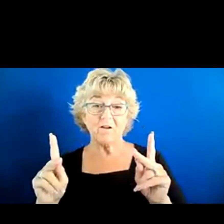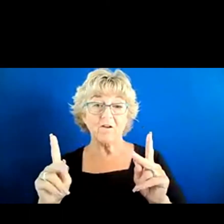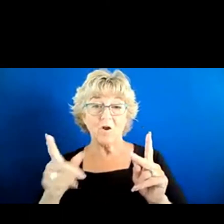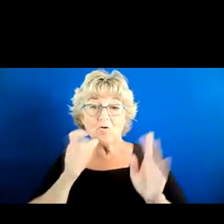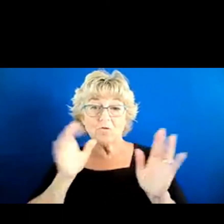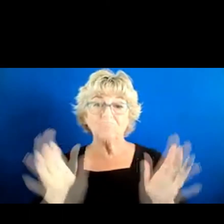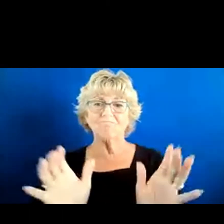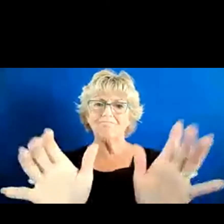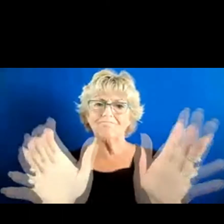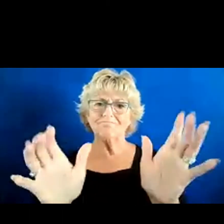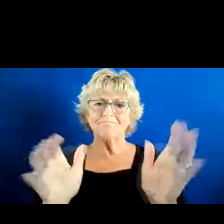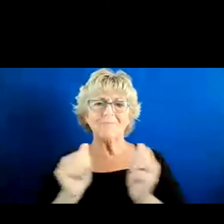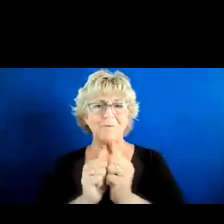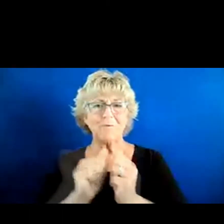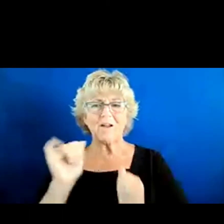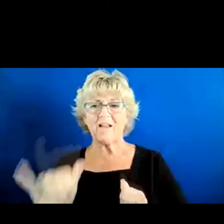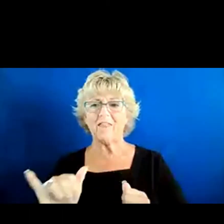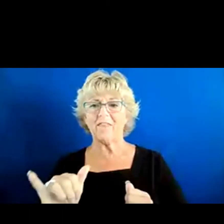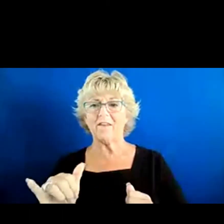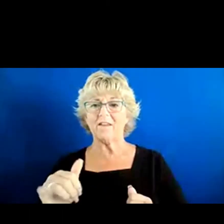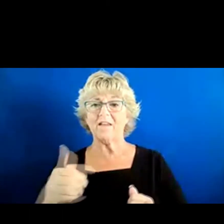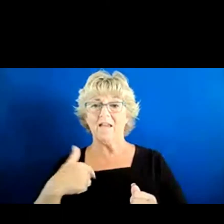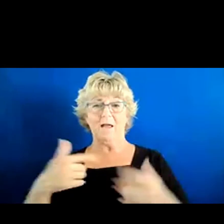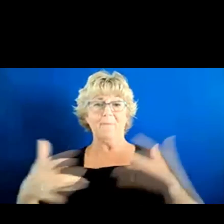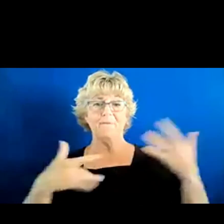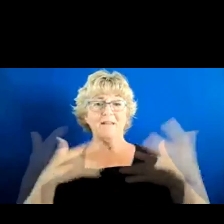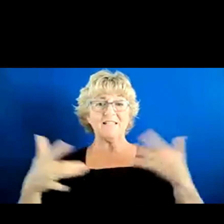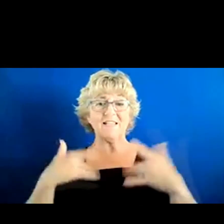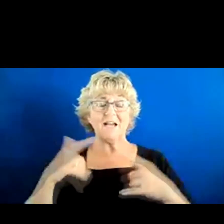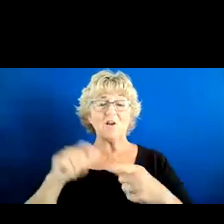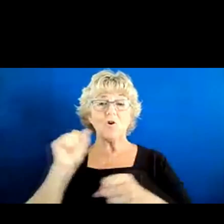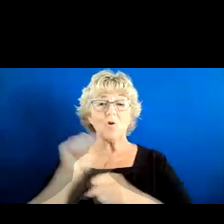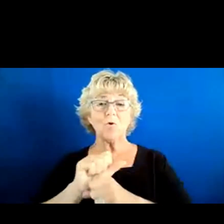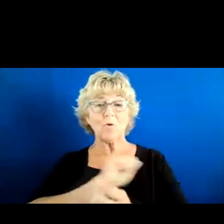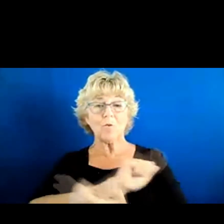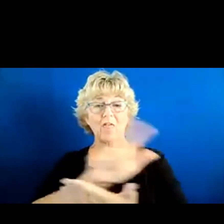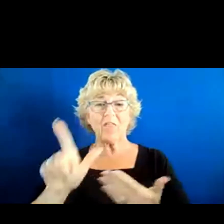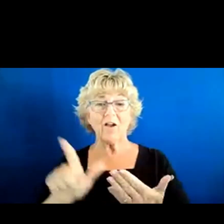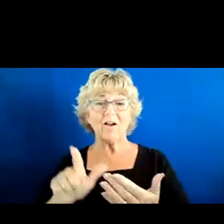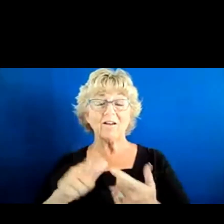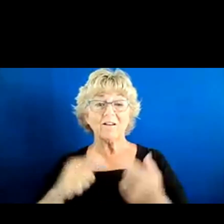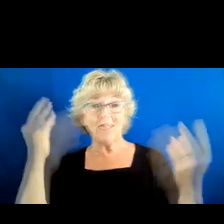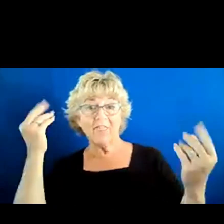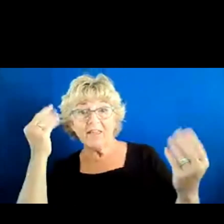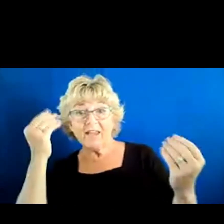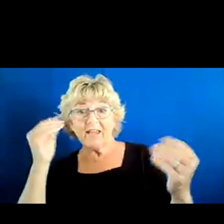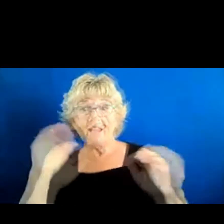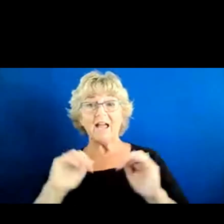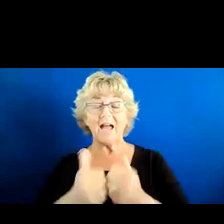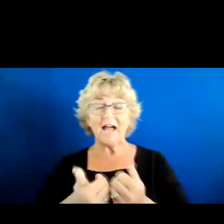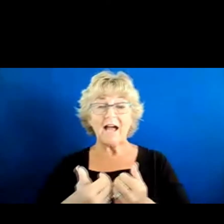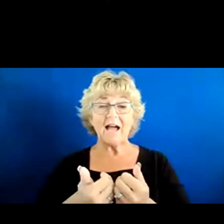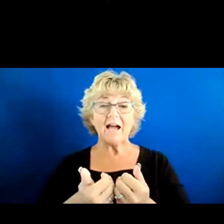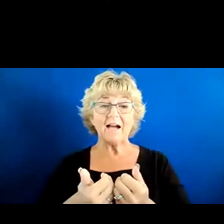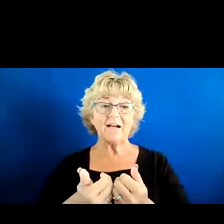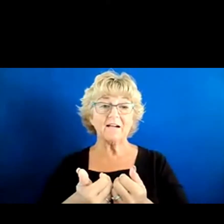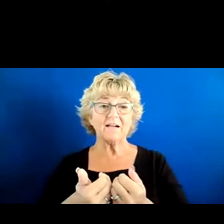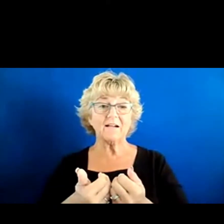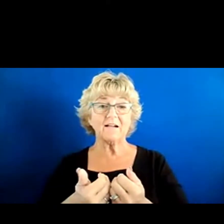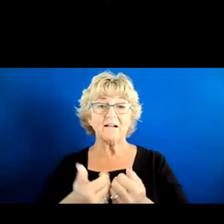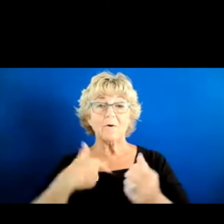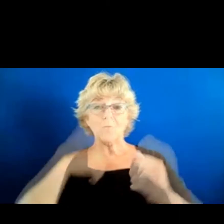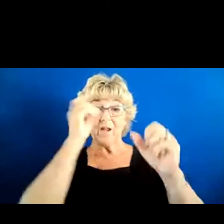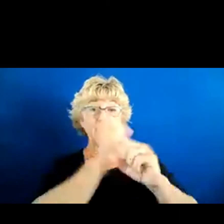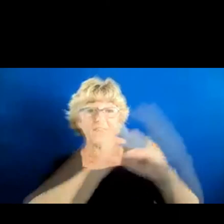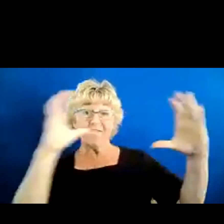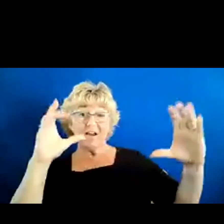issue for a while. So I'm excited to work with all of you to think about, okay, how do we take kind of the vision that the